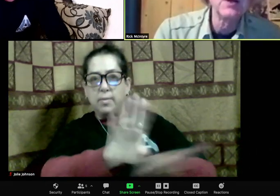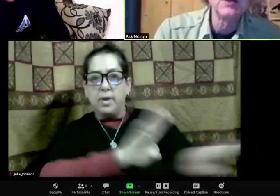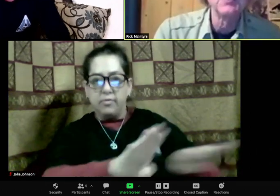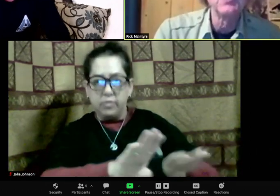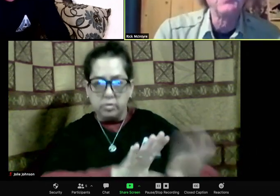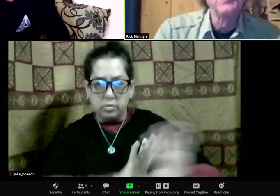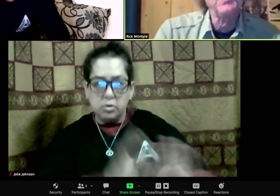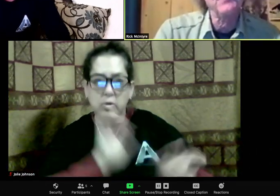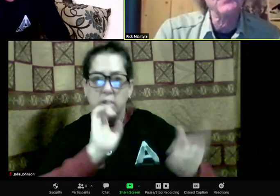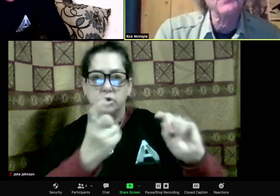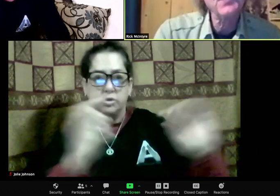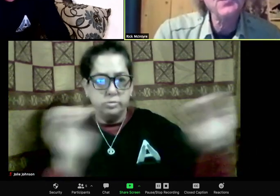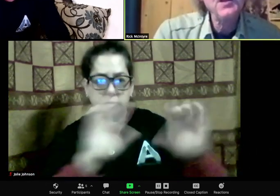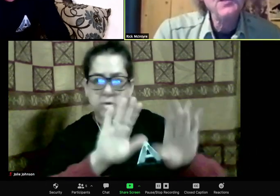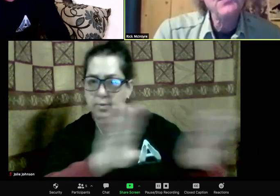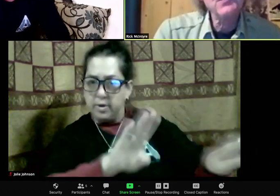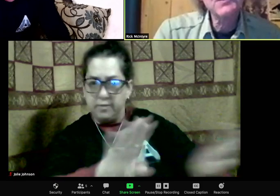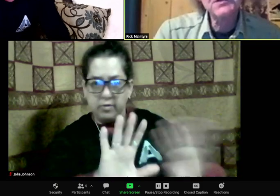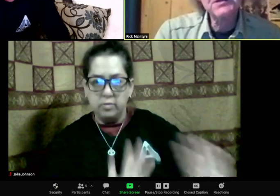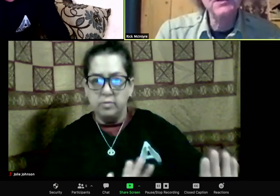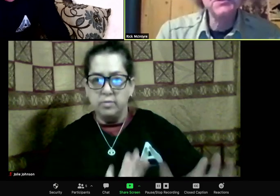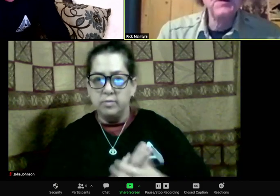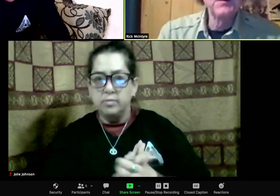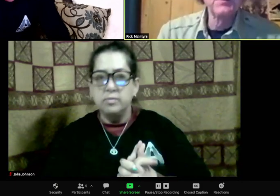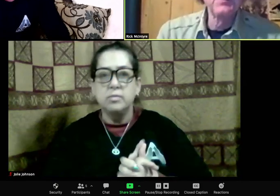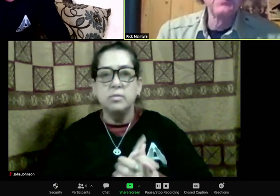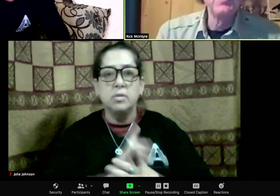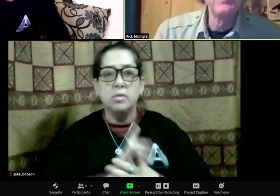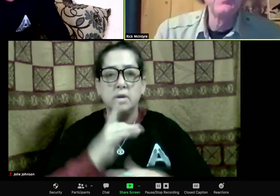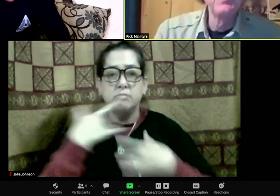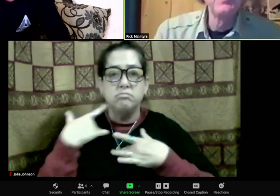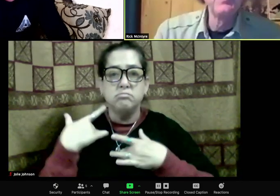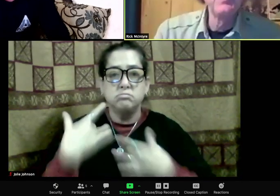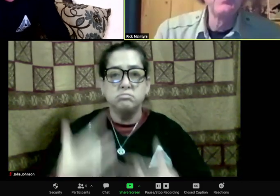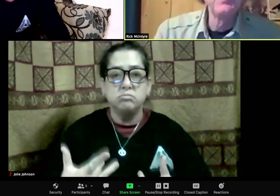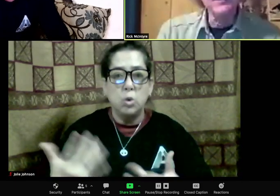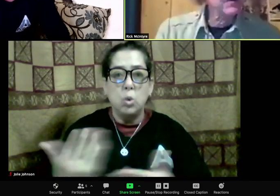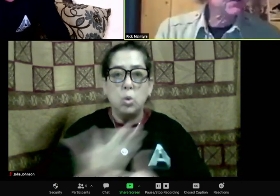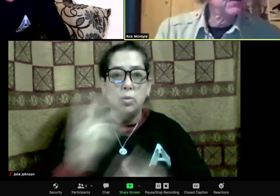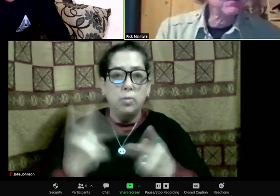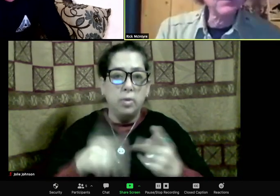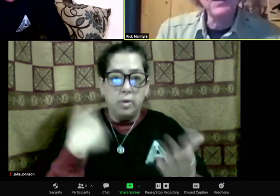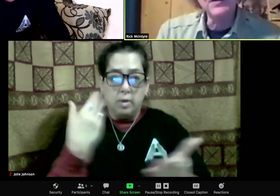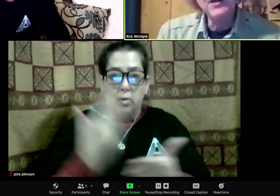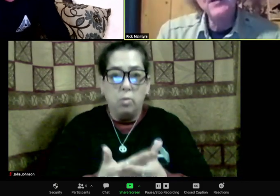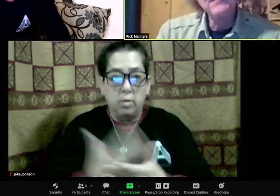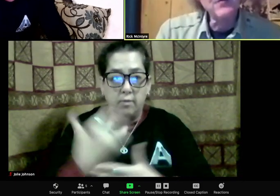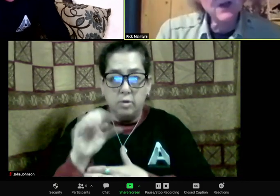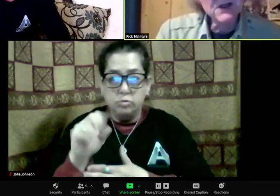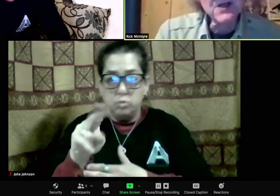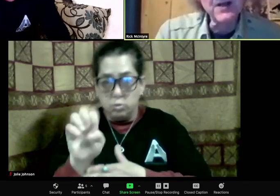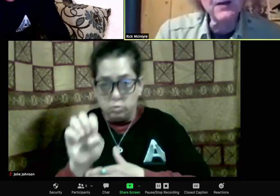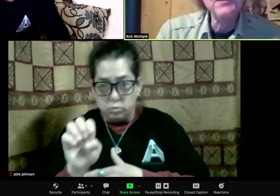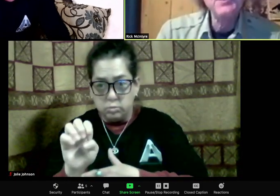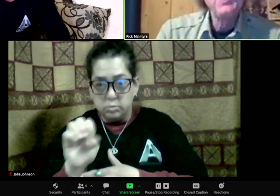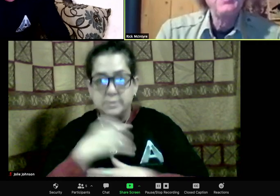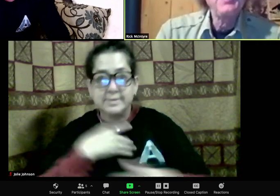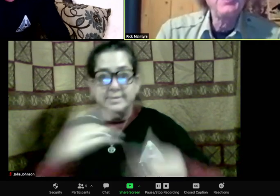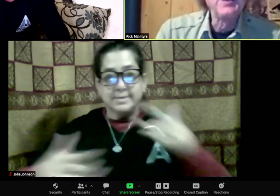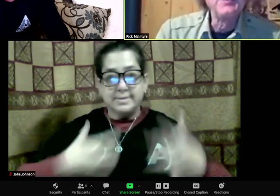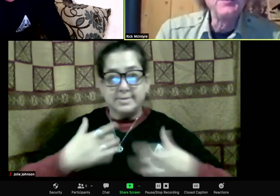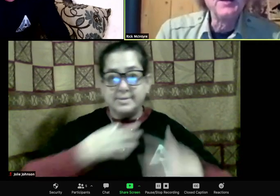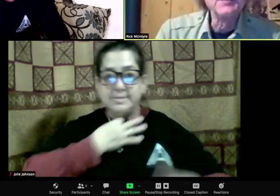The people that would like to watch the wildlife in an undisturbed setting prefer,